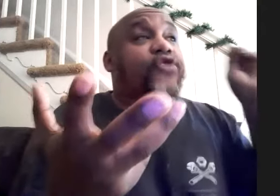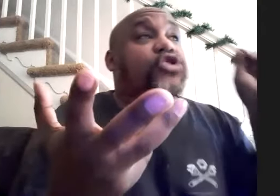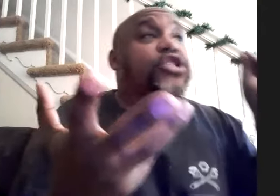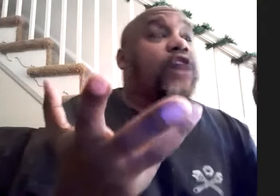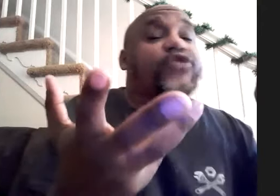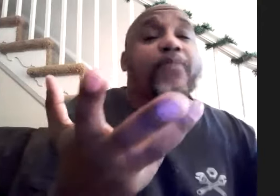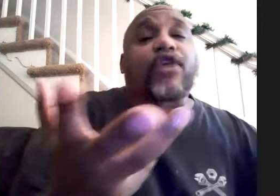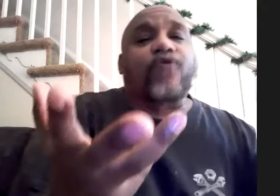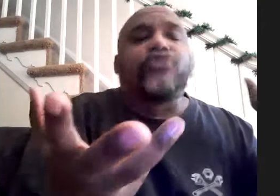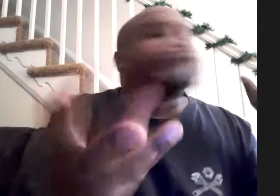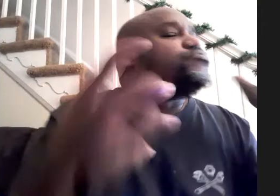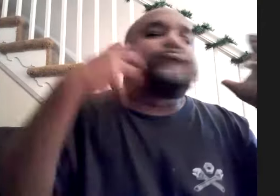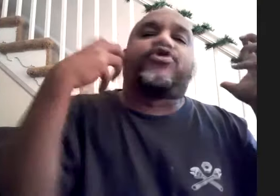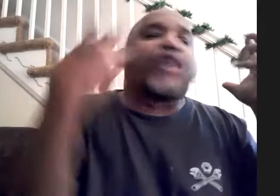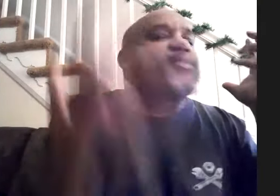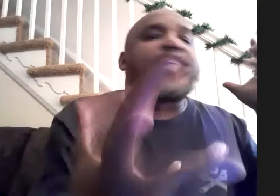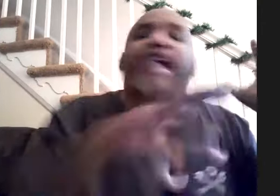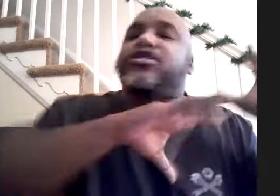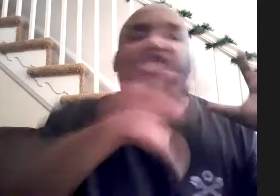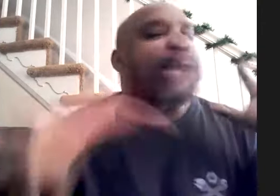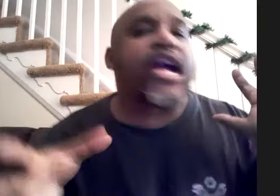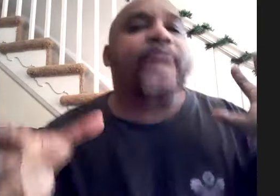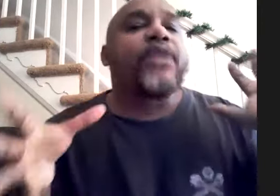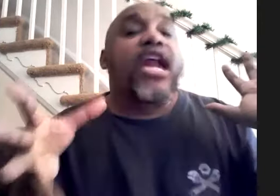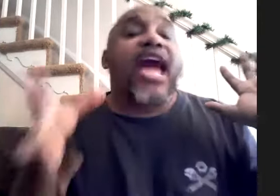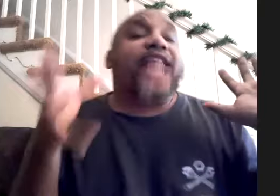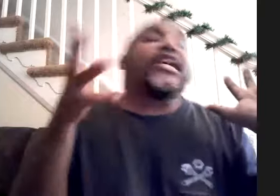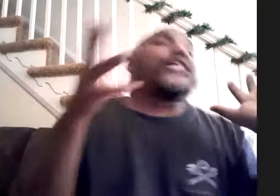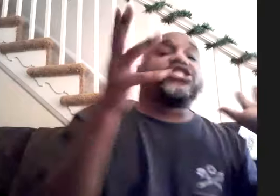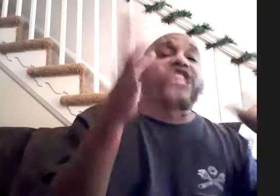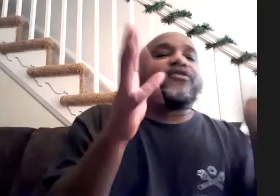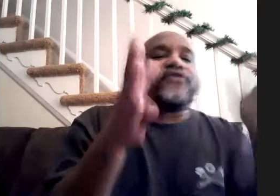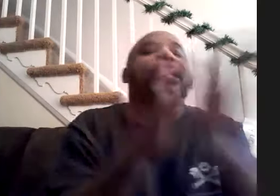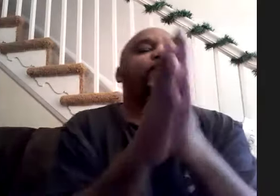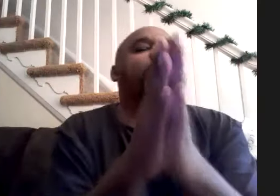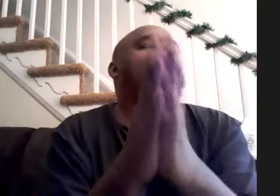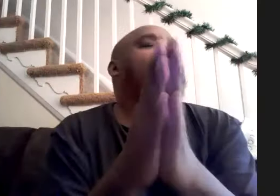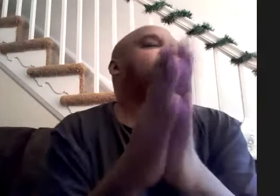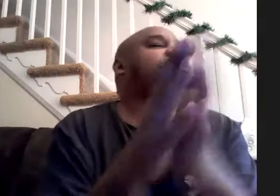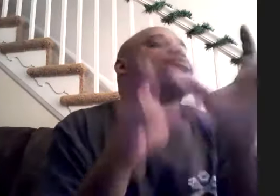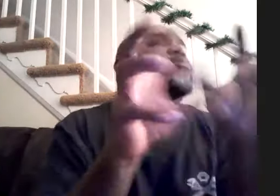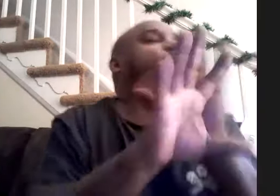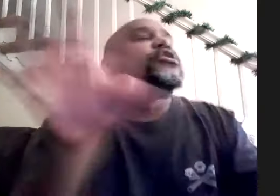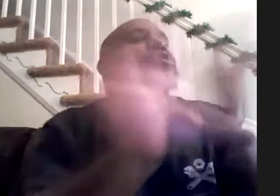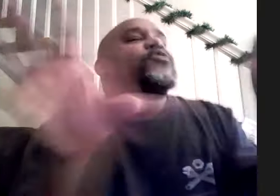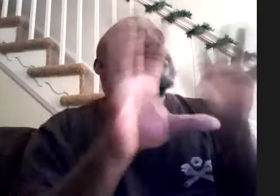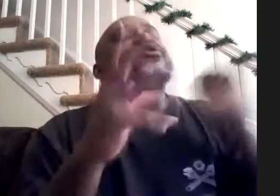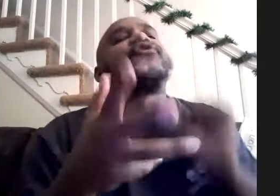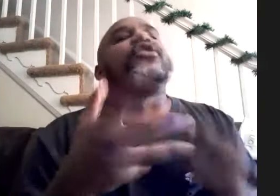version of tobacco road greg bissonette same thing and i actually got to get the funny the best part about that or the most one of the most fulfilling things